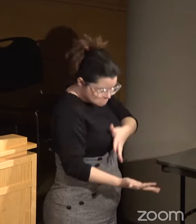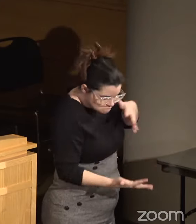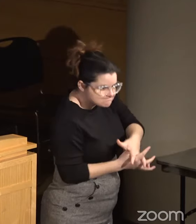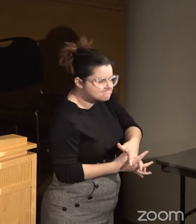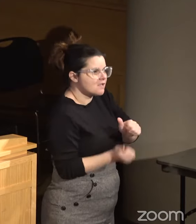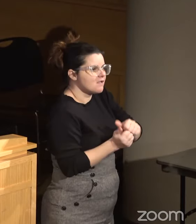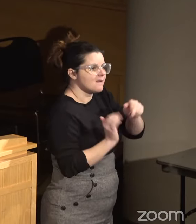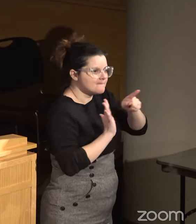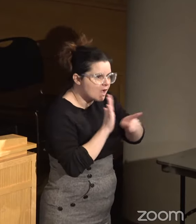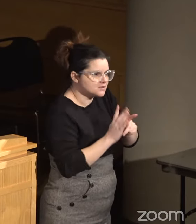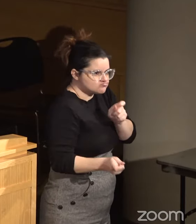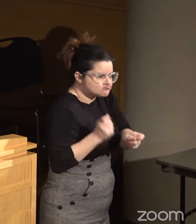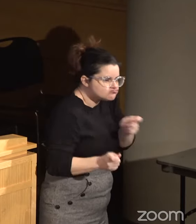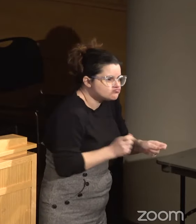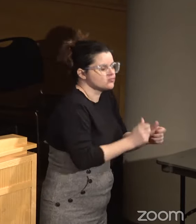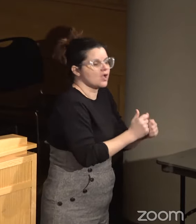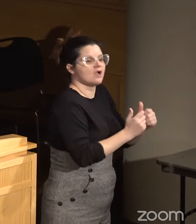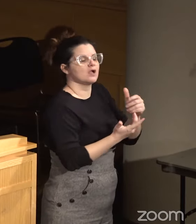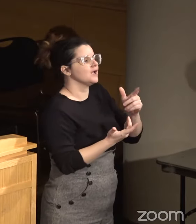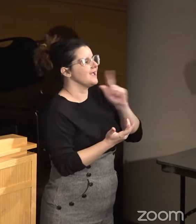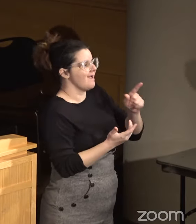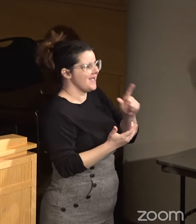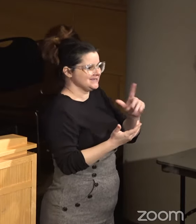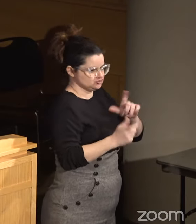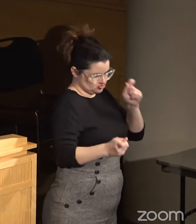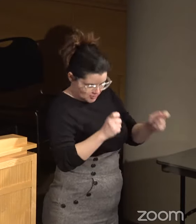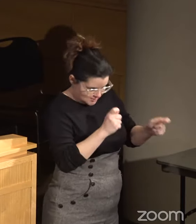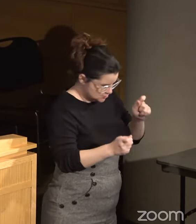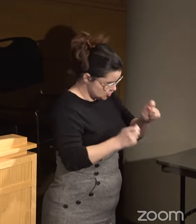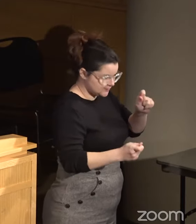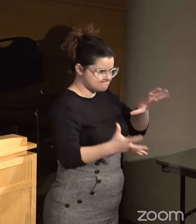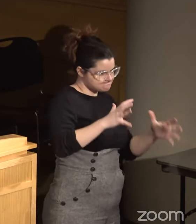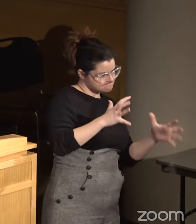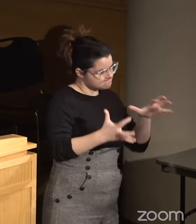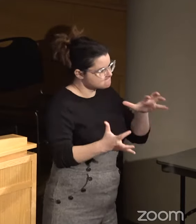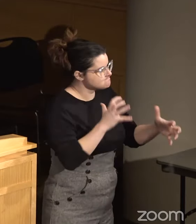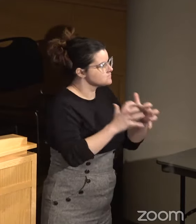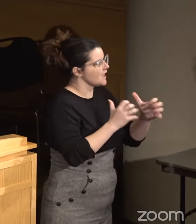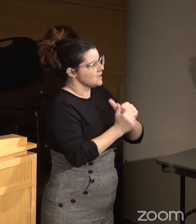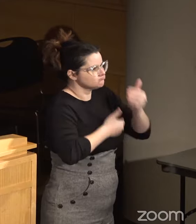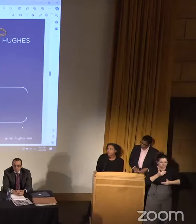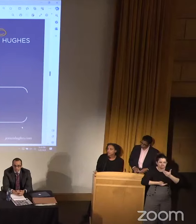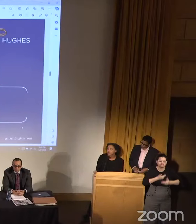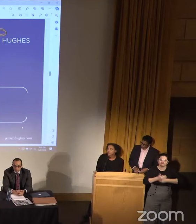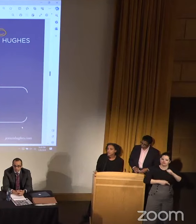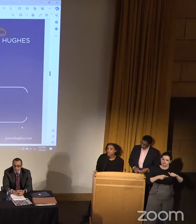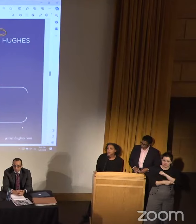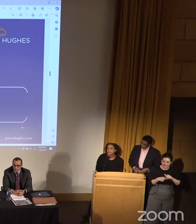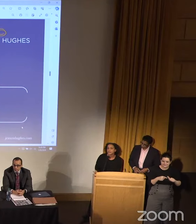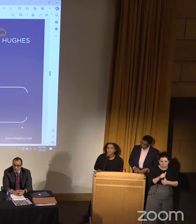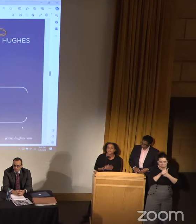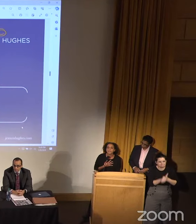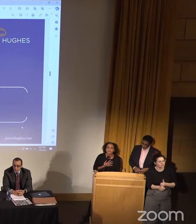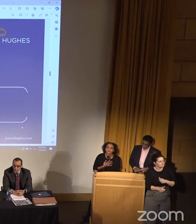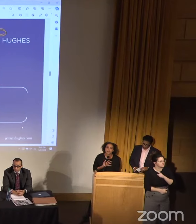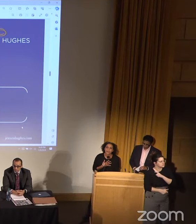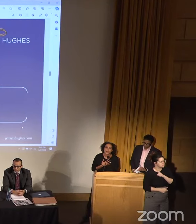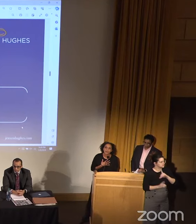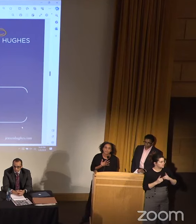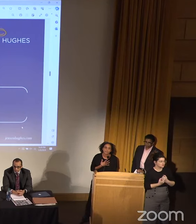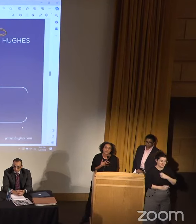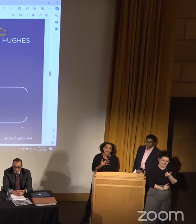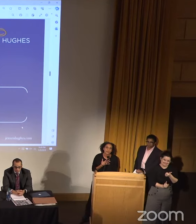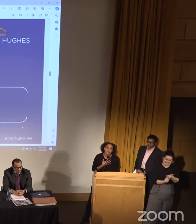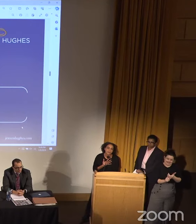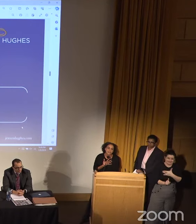of the policy revisions of like shifting and changing protocols and practices of law enforcement so that they feel that they